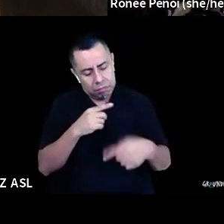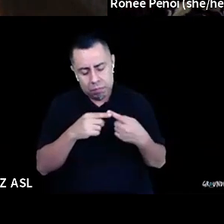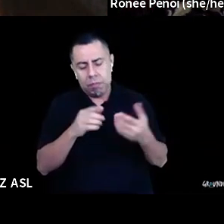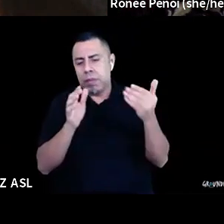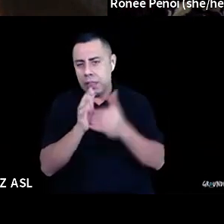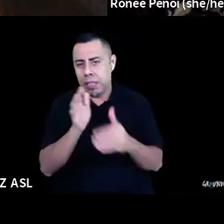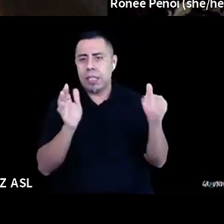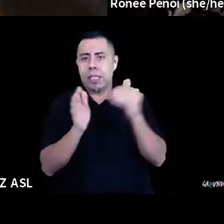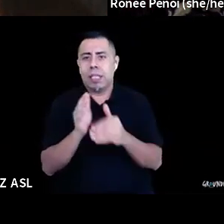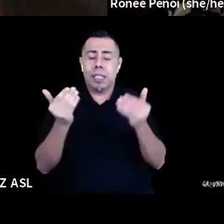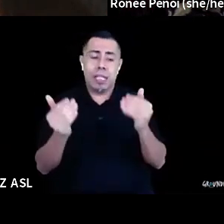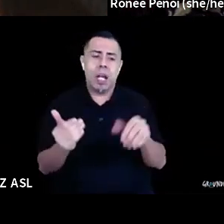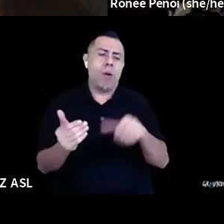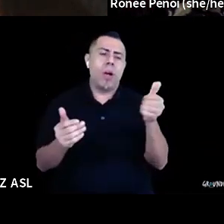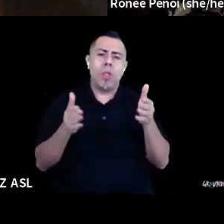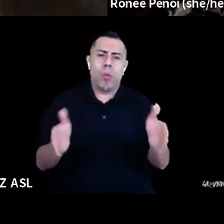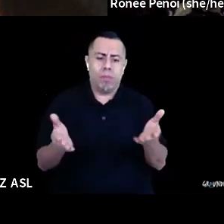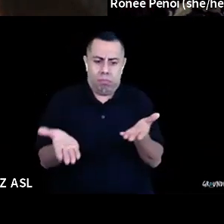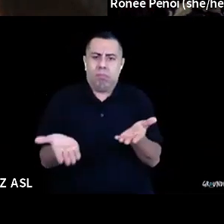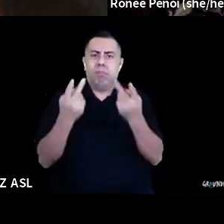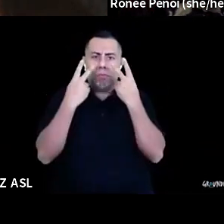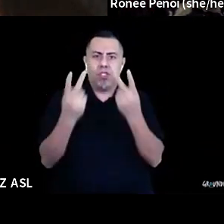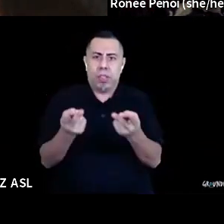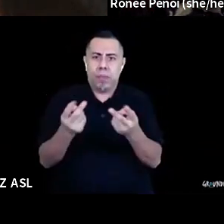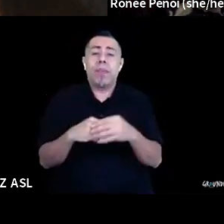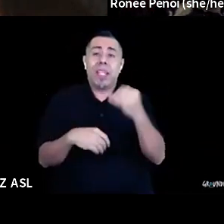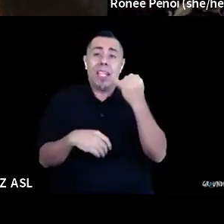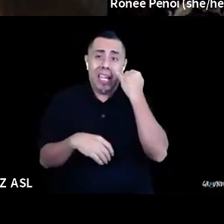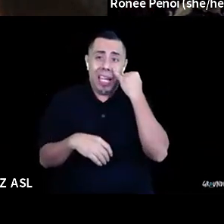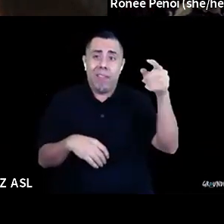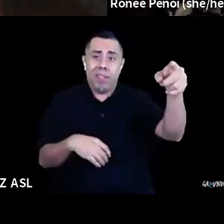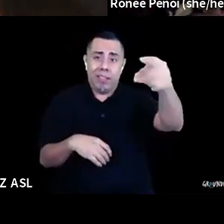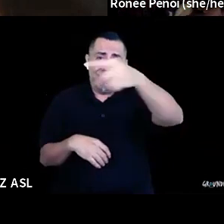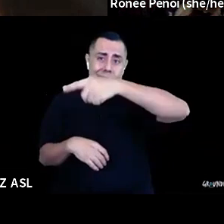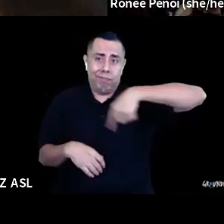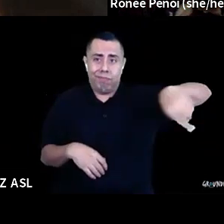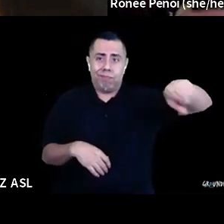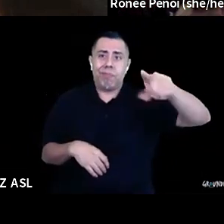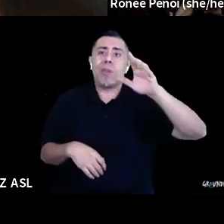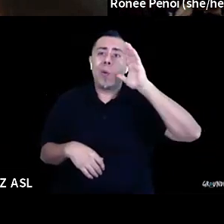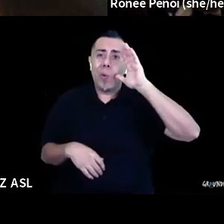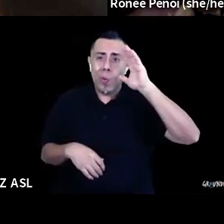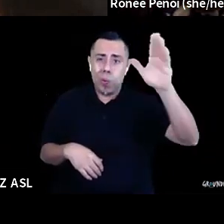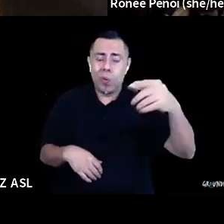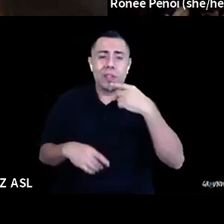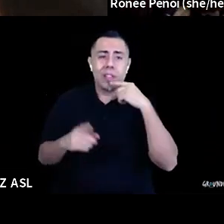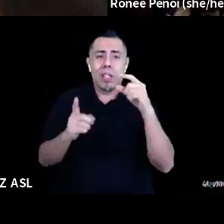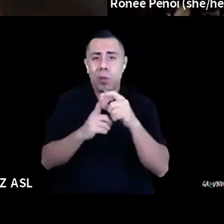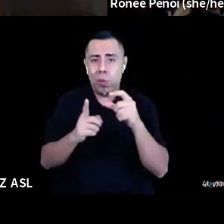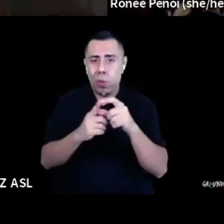you know, if we're going to be really, um, if we're going to say the word sustainable and resources, um,